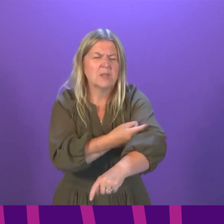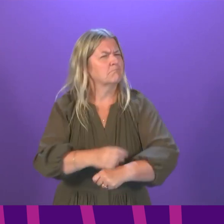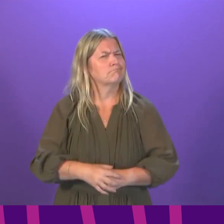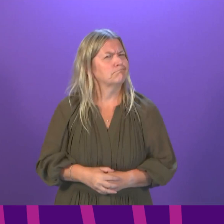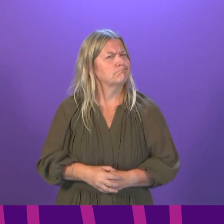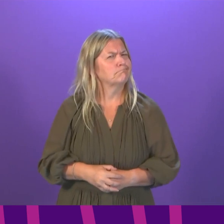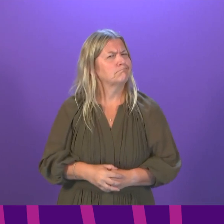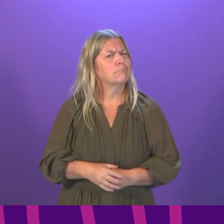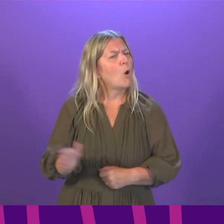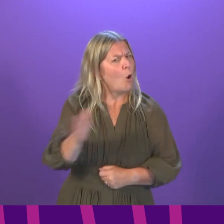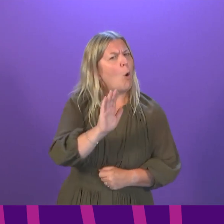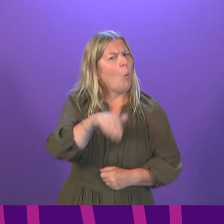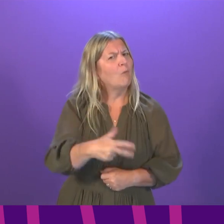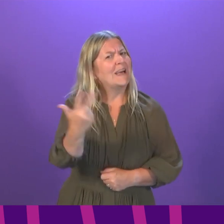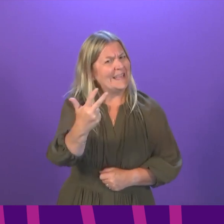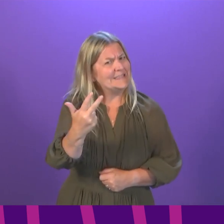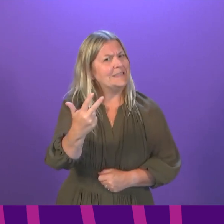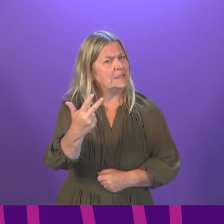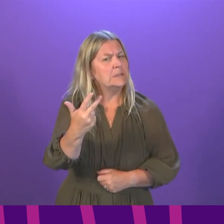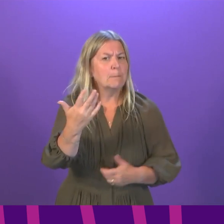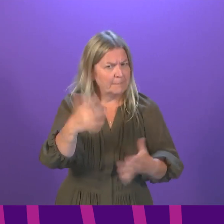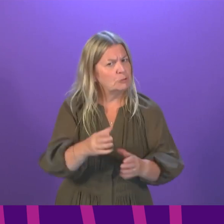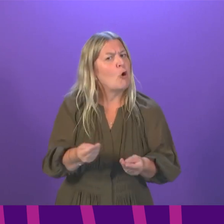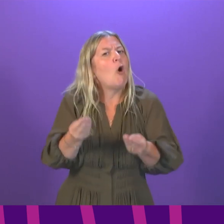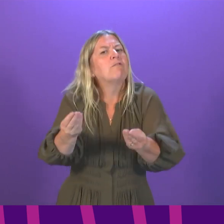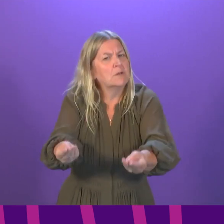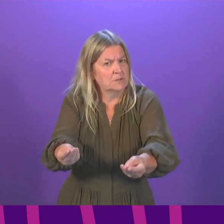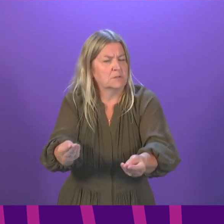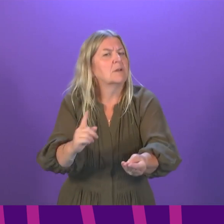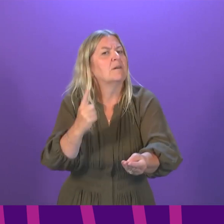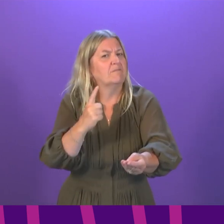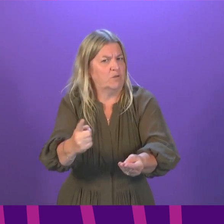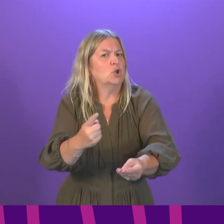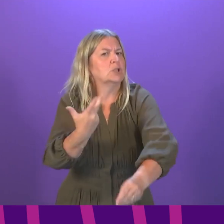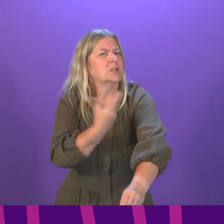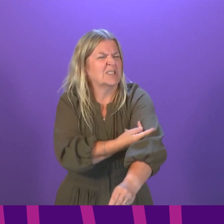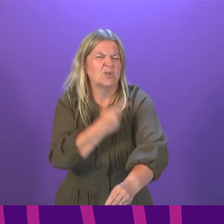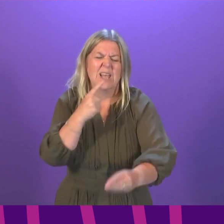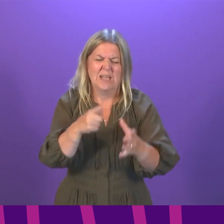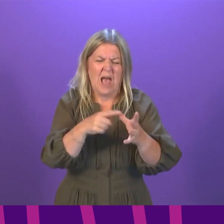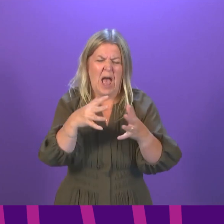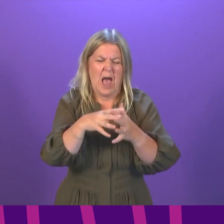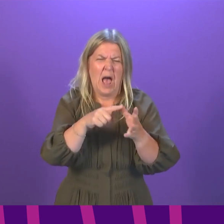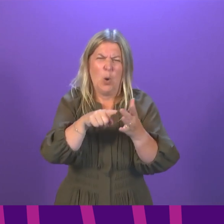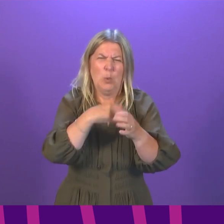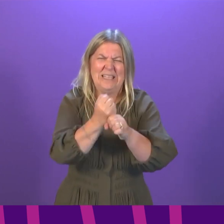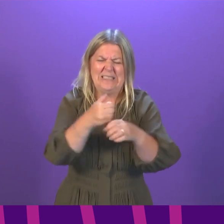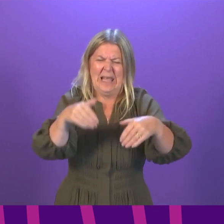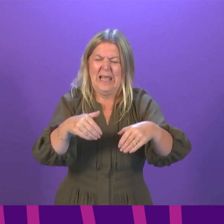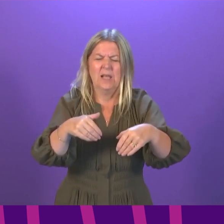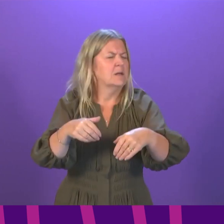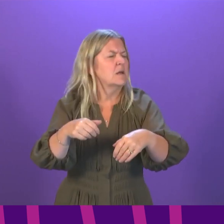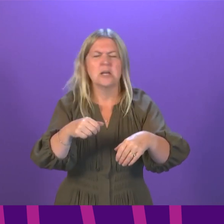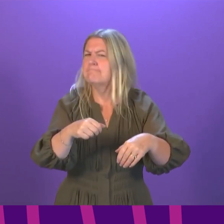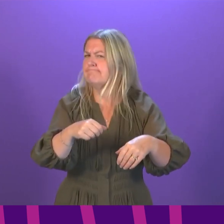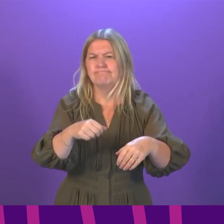dose. Some have not taken up that offer, but awaiting makes it sound as if they have not been offered it. We are still and